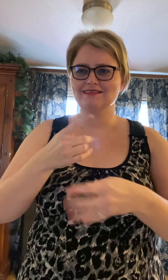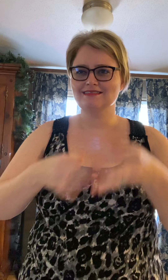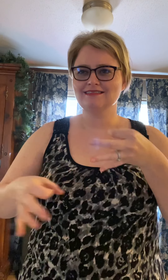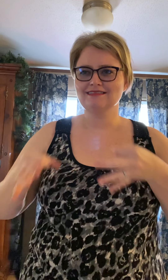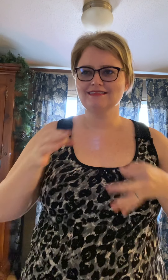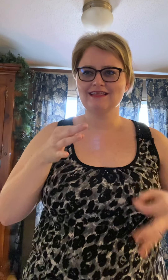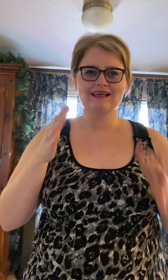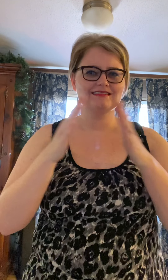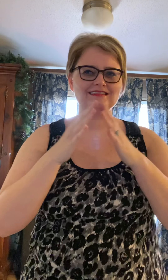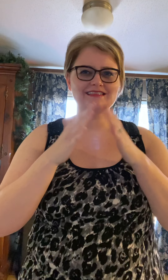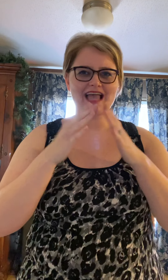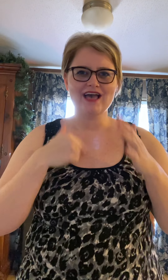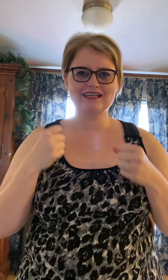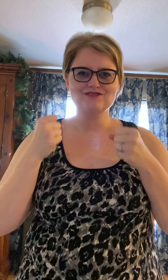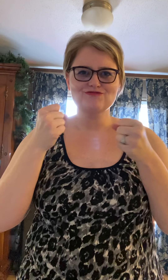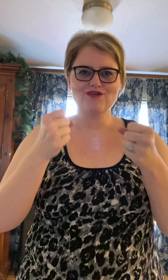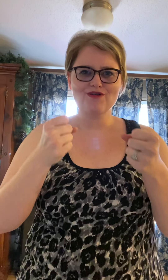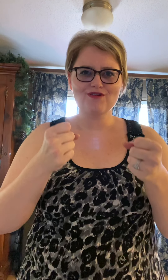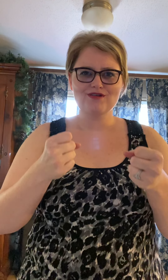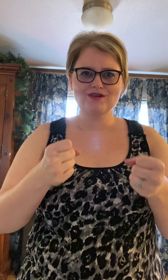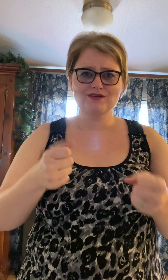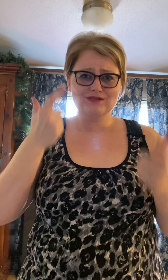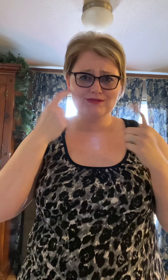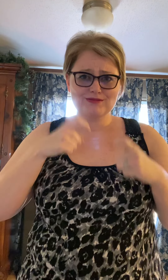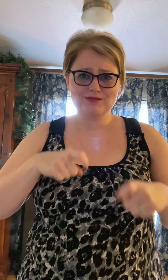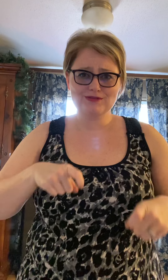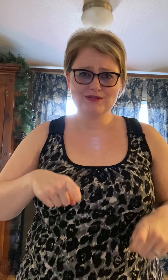suburbs Crying cause you weren't around